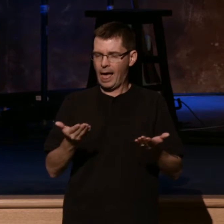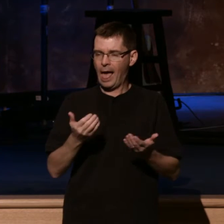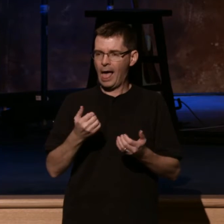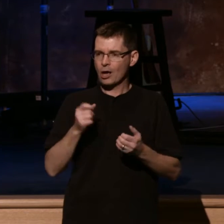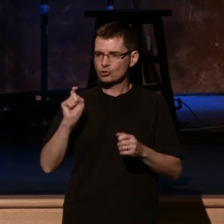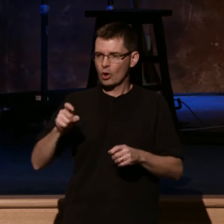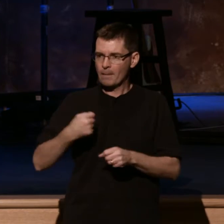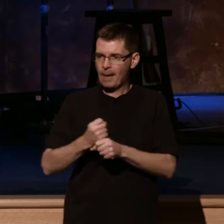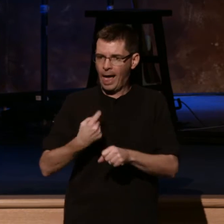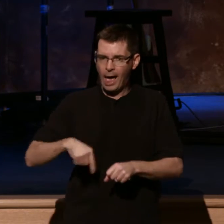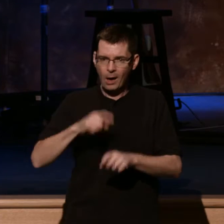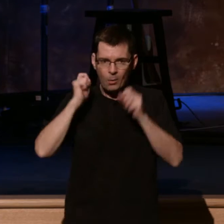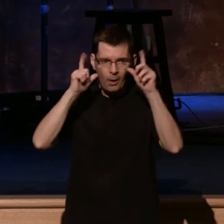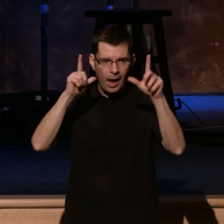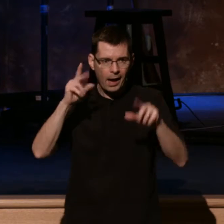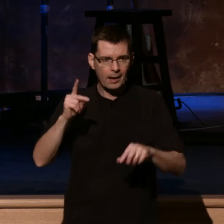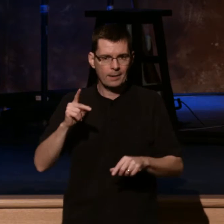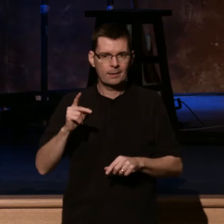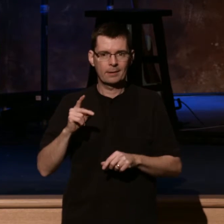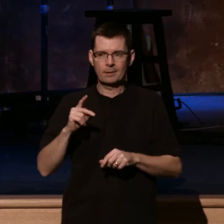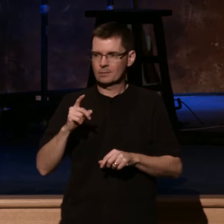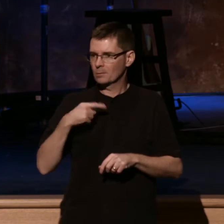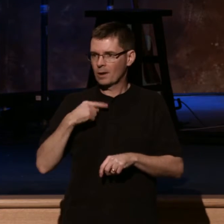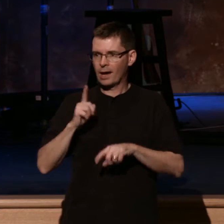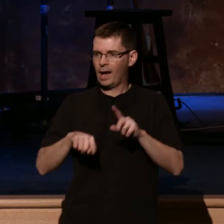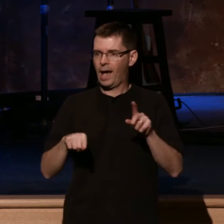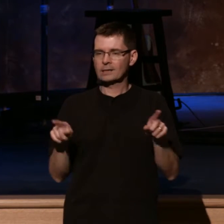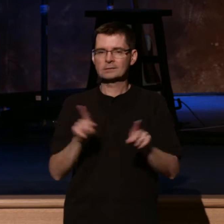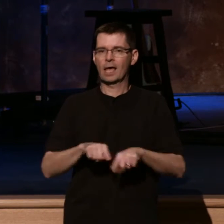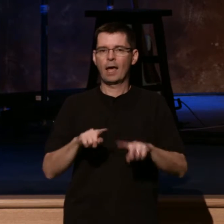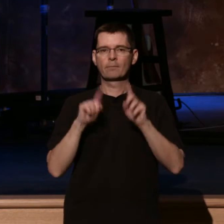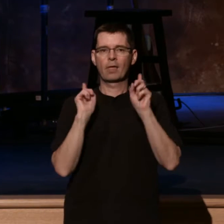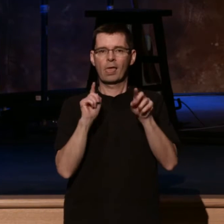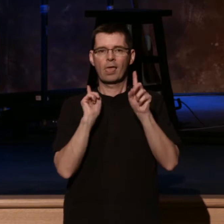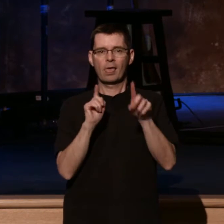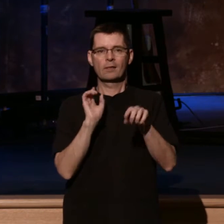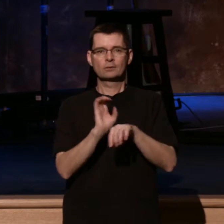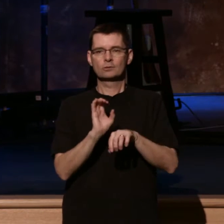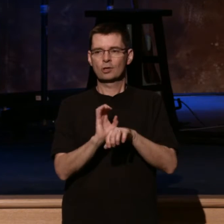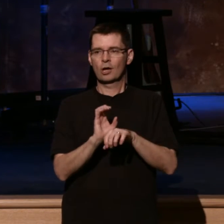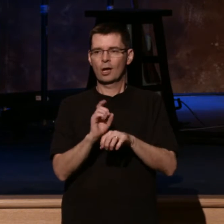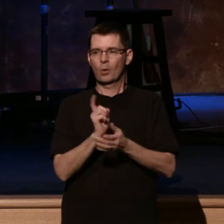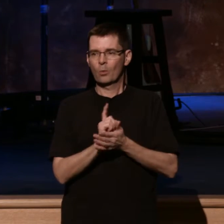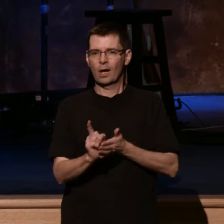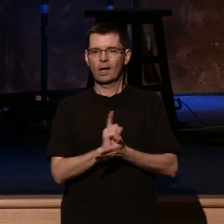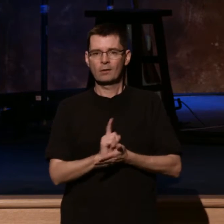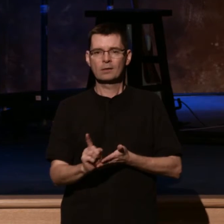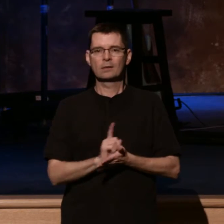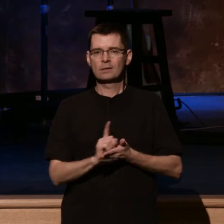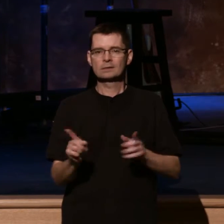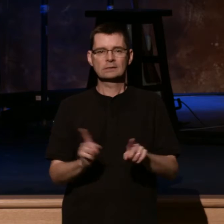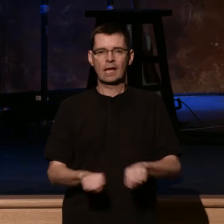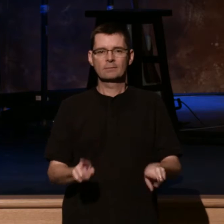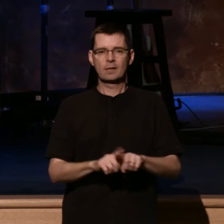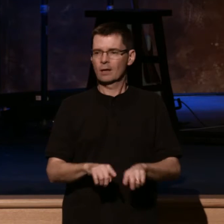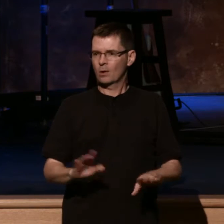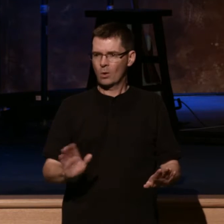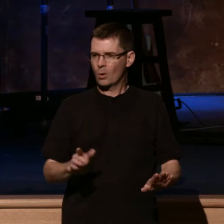We can't just coast. We can't just go to church and do the same old, same old. We need to have the heart of this psalmist and look